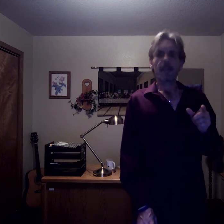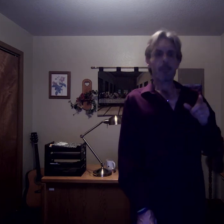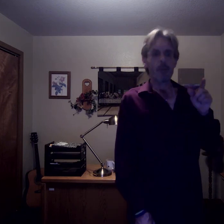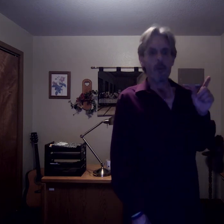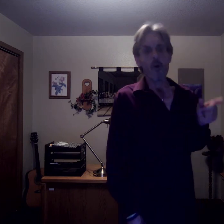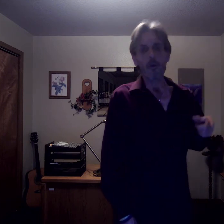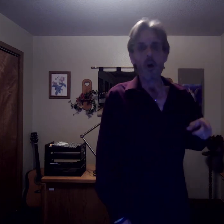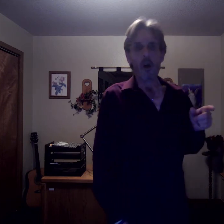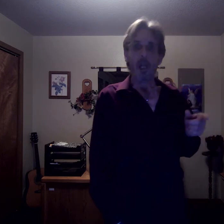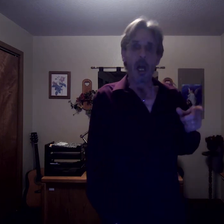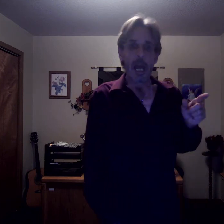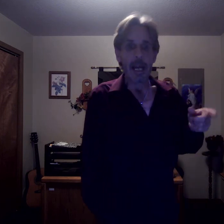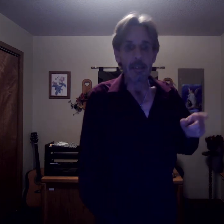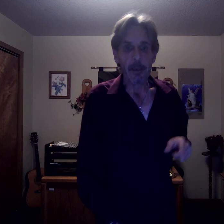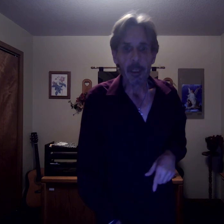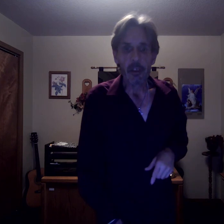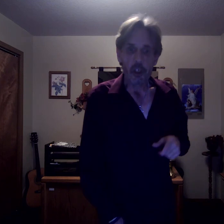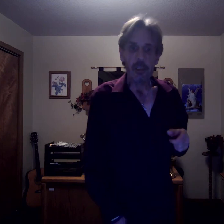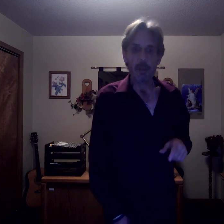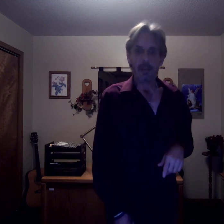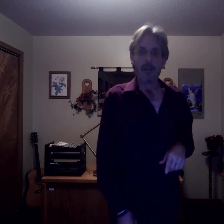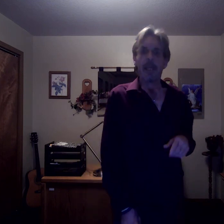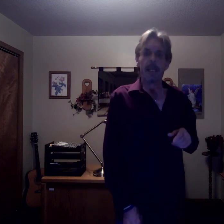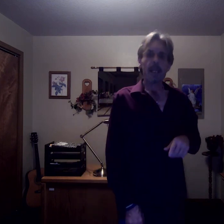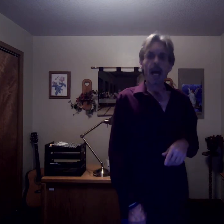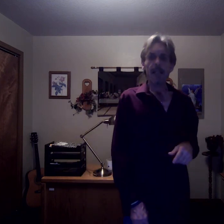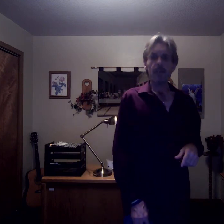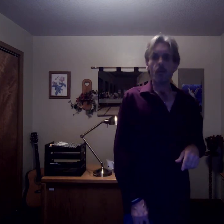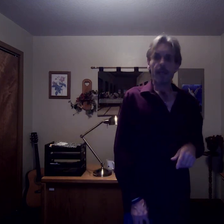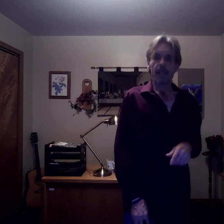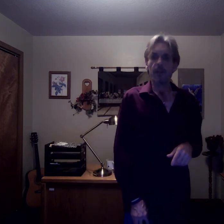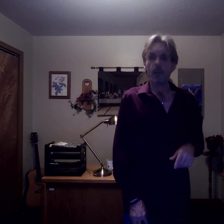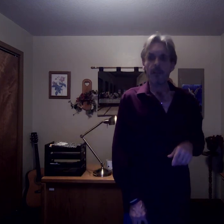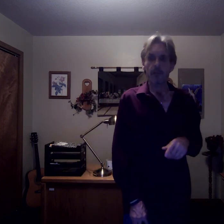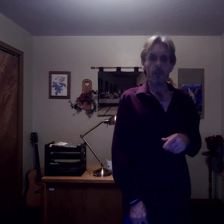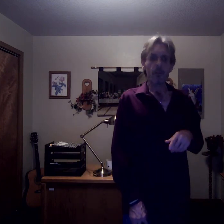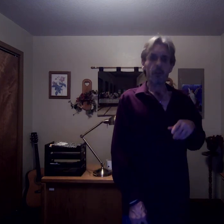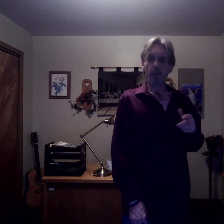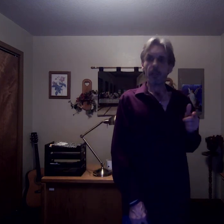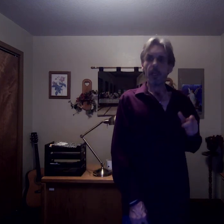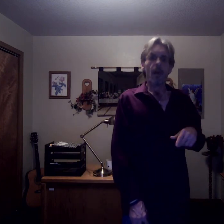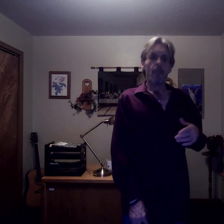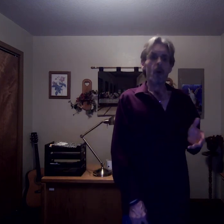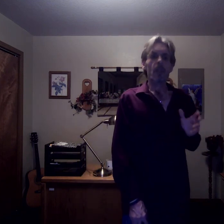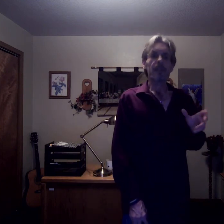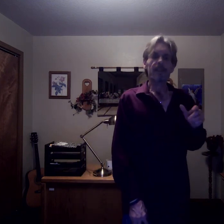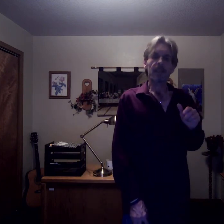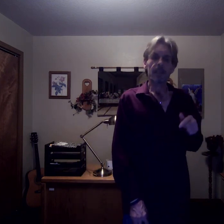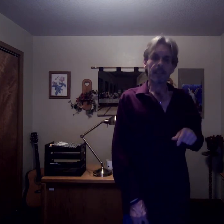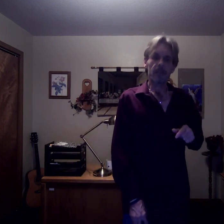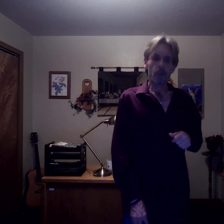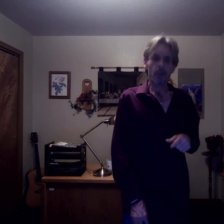that prove overall academic achievement in an ideal way to have students run more holistically to schools.